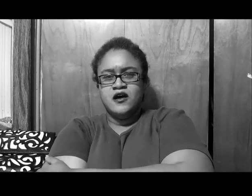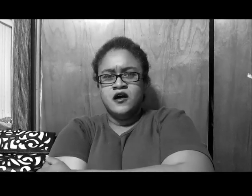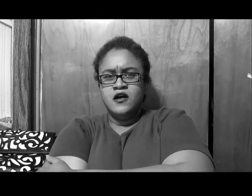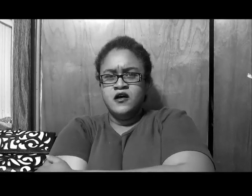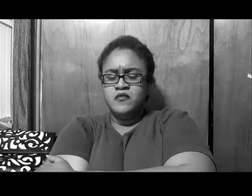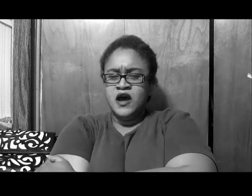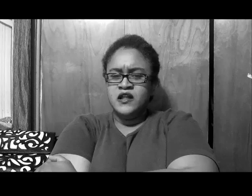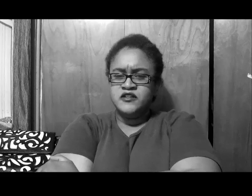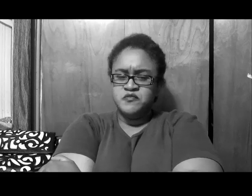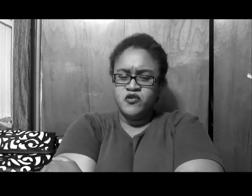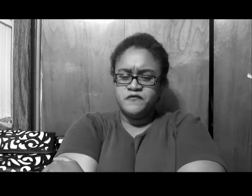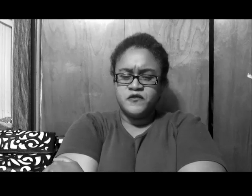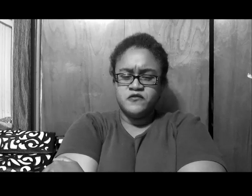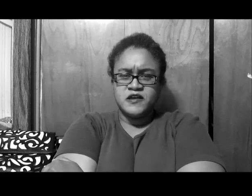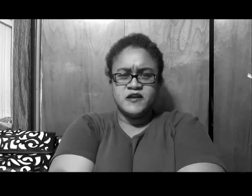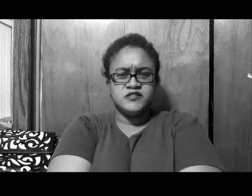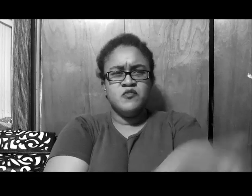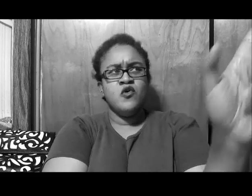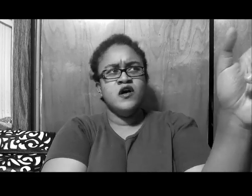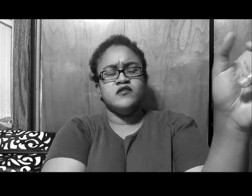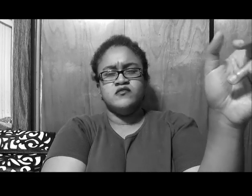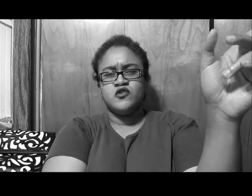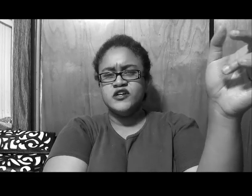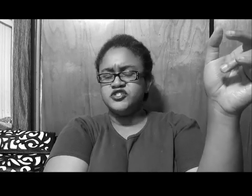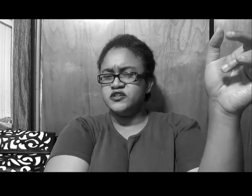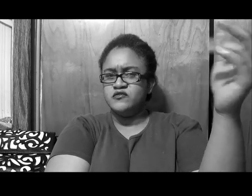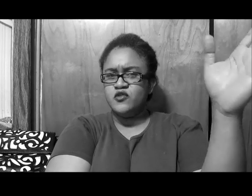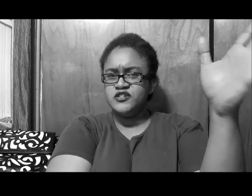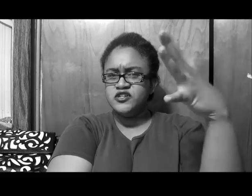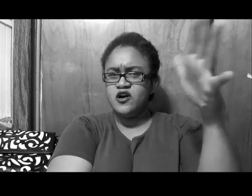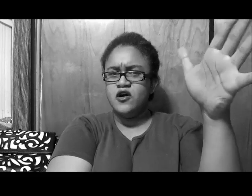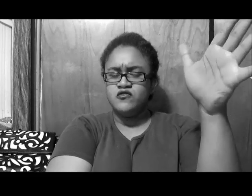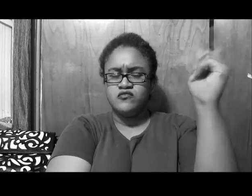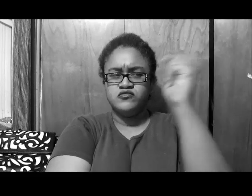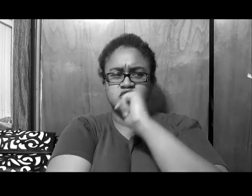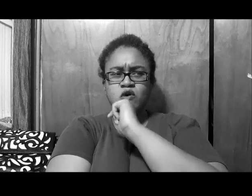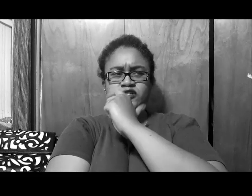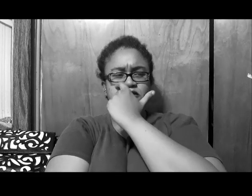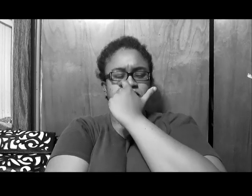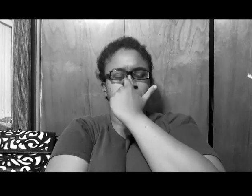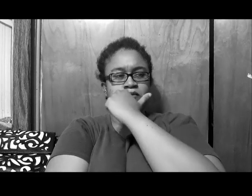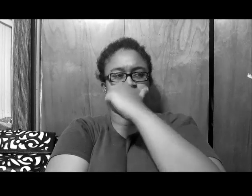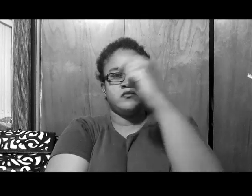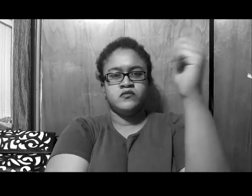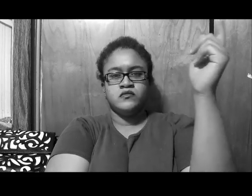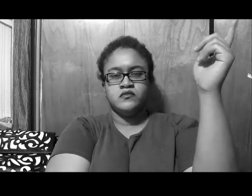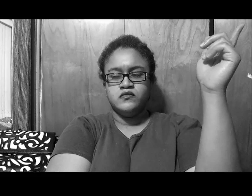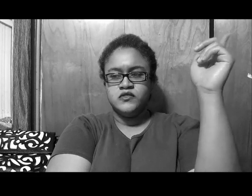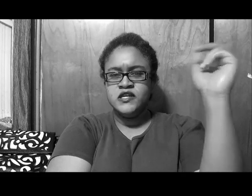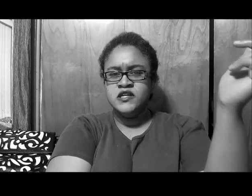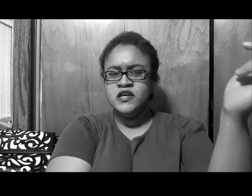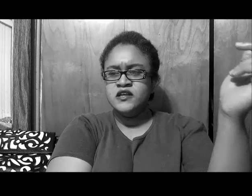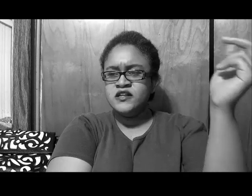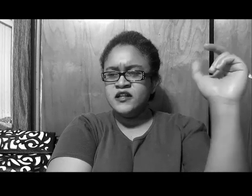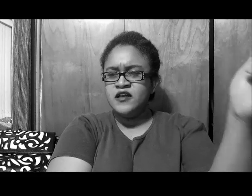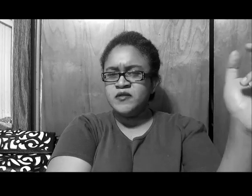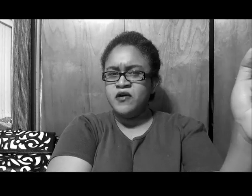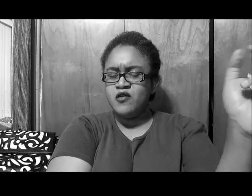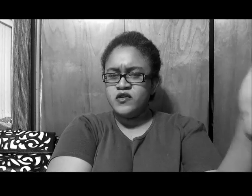um, I like to put up a few things, number one, question, question, y'all, just question, did they, did they leave the part where